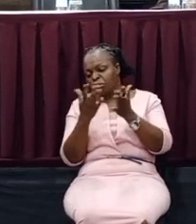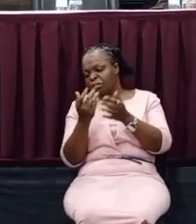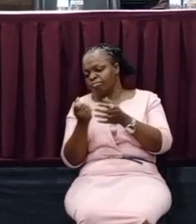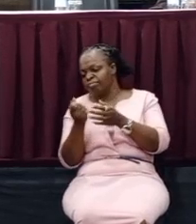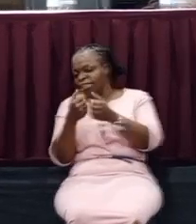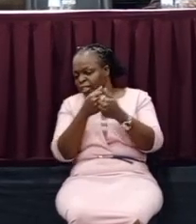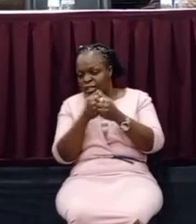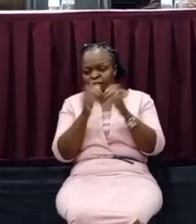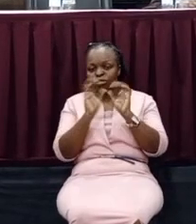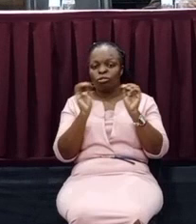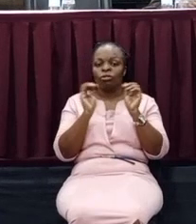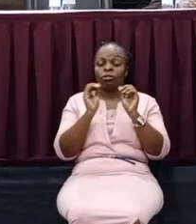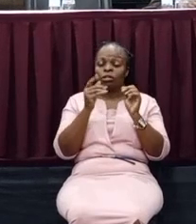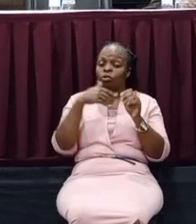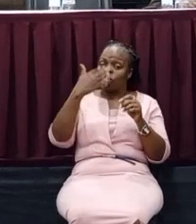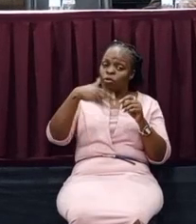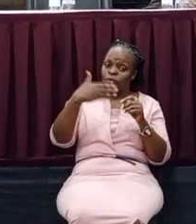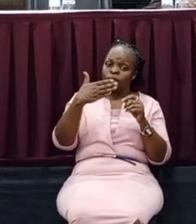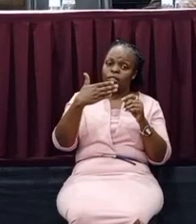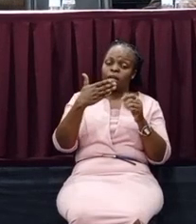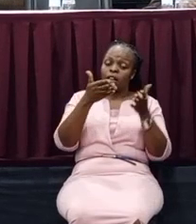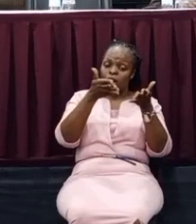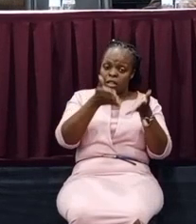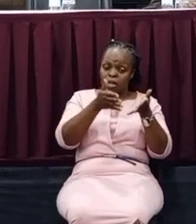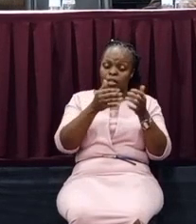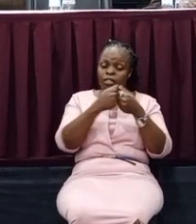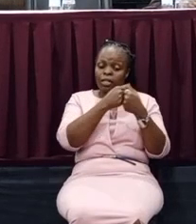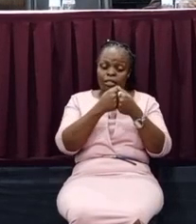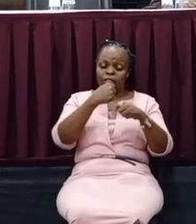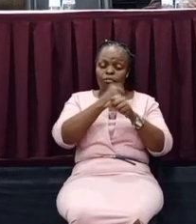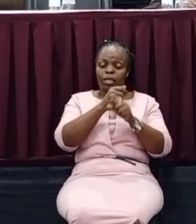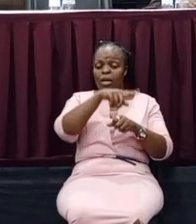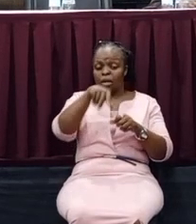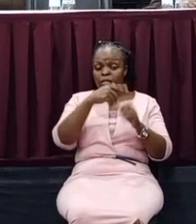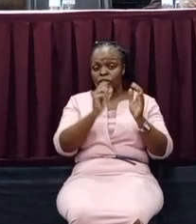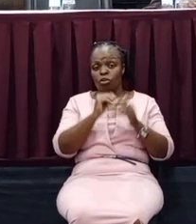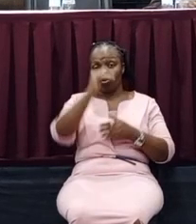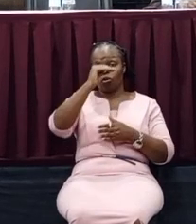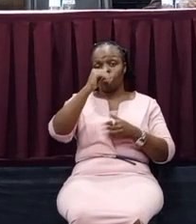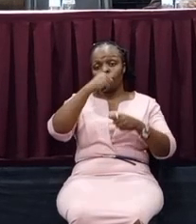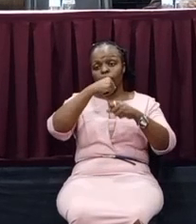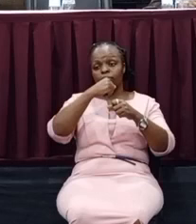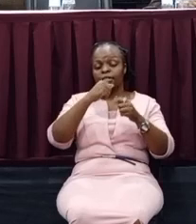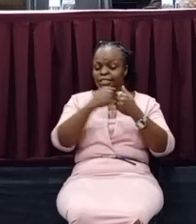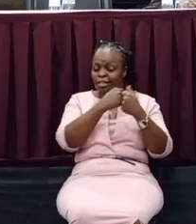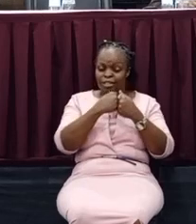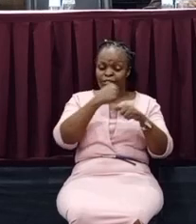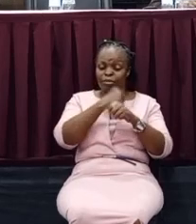or another. It's always there. And challenges make us to grow. They make us... They challenge our minds to think more and much